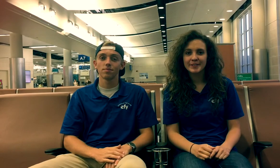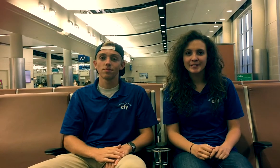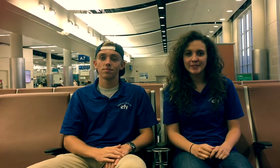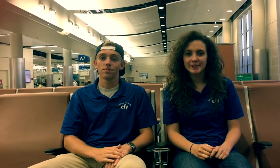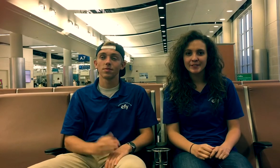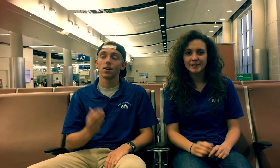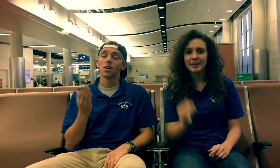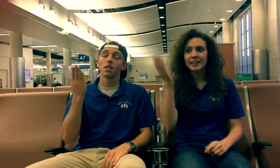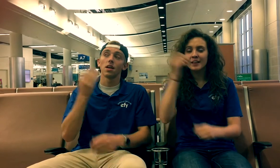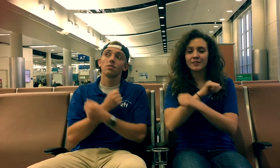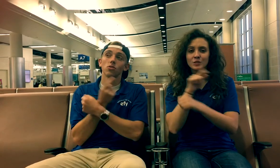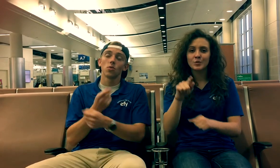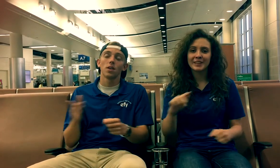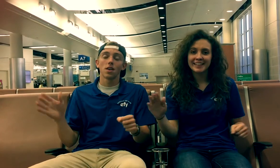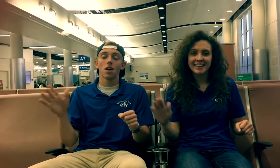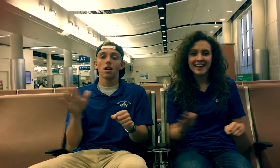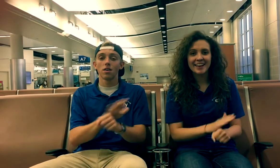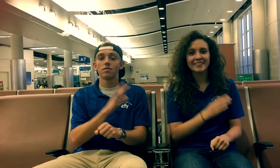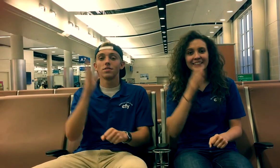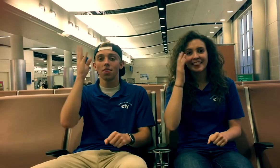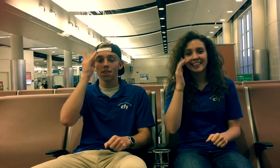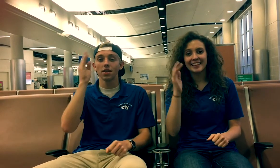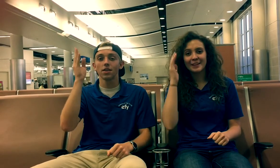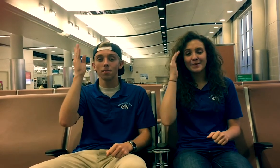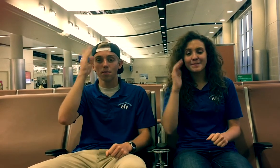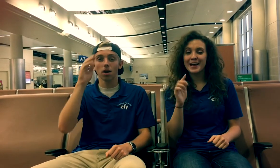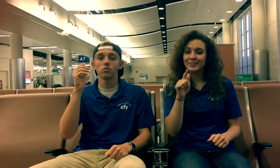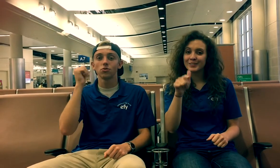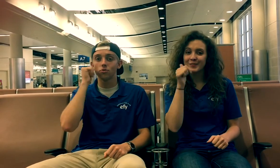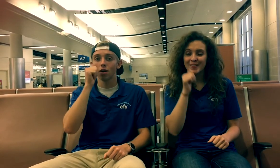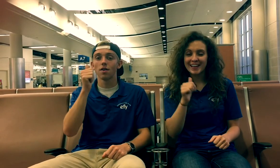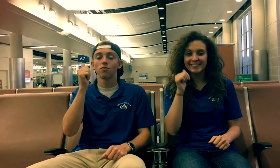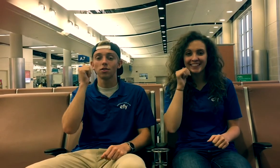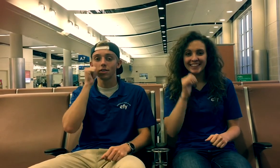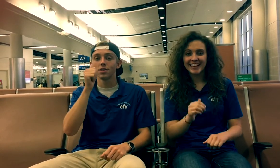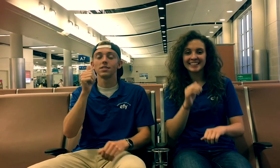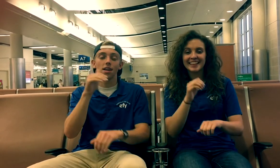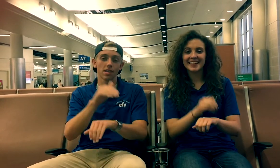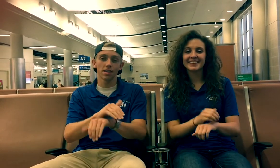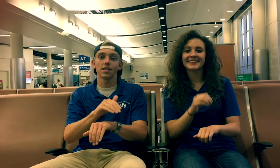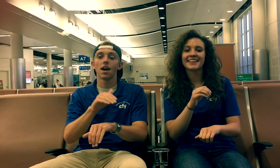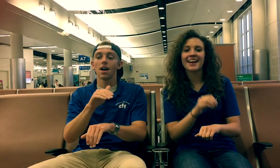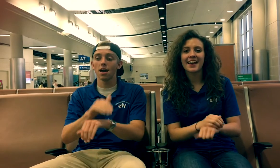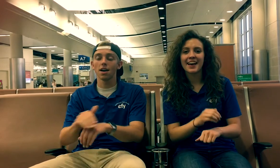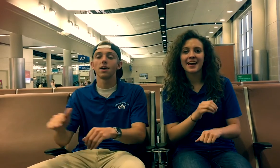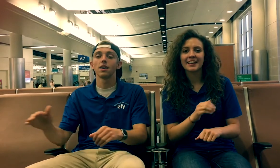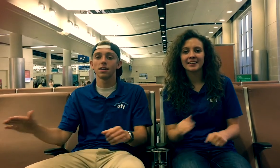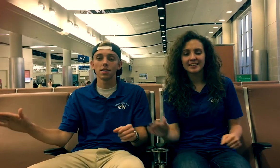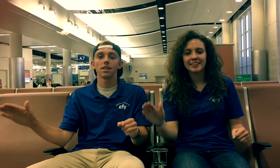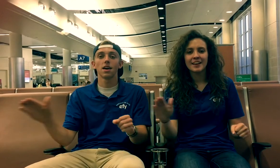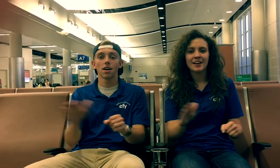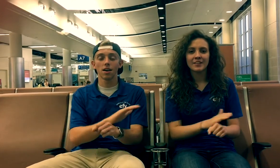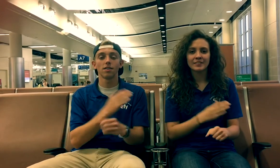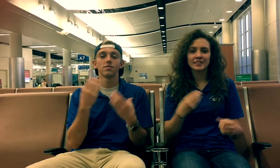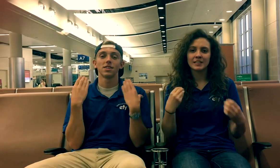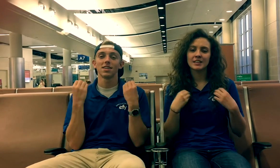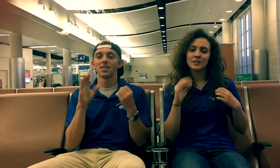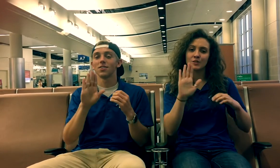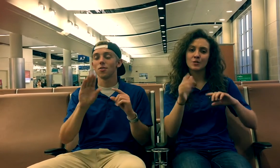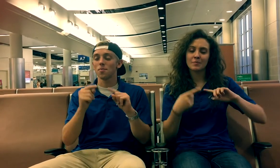He loves you enough to think about you every day and night Enough to heal your